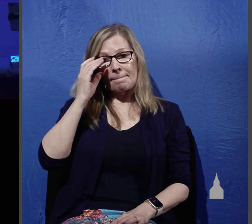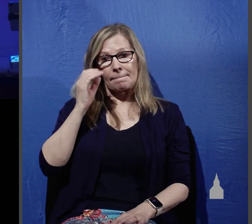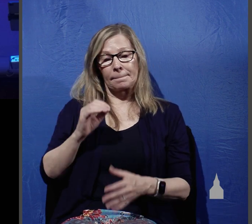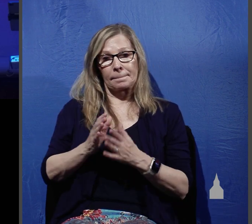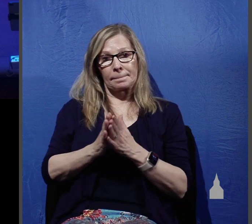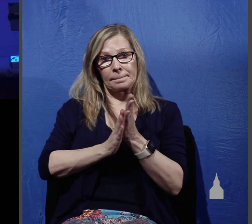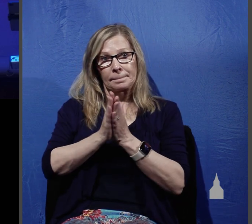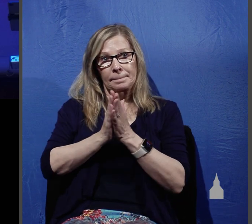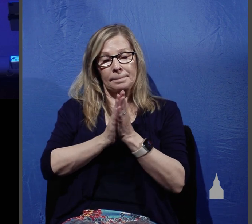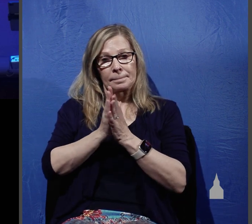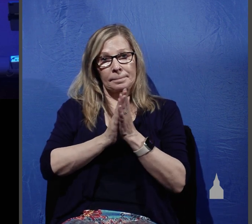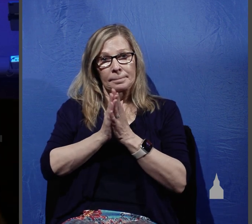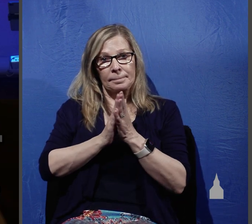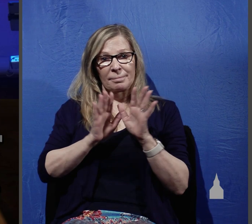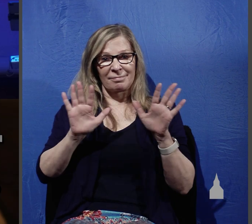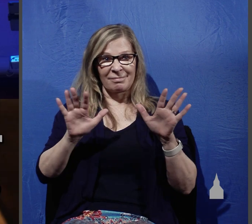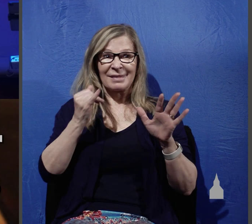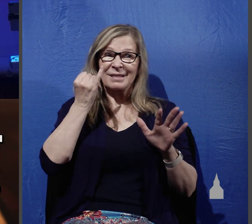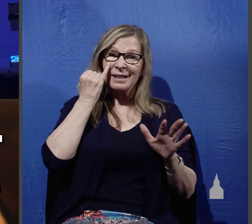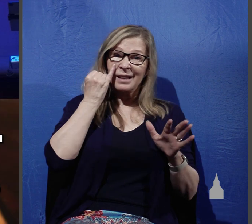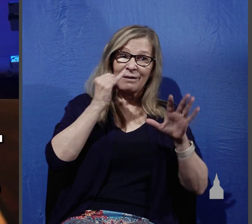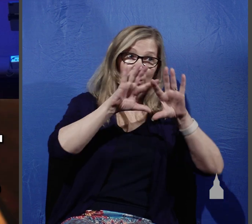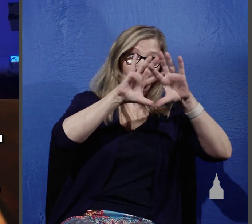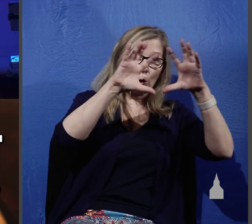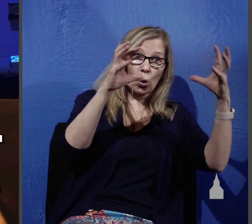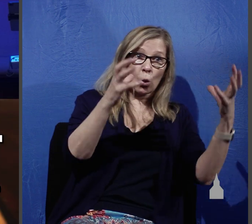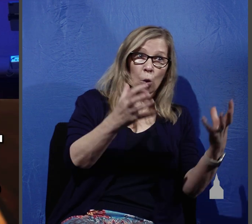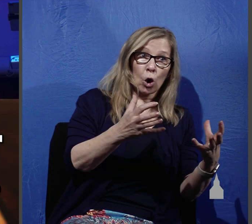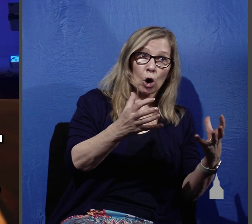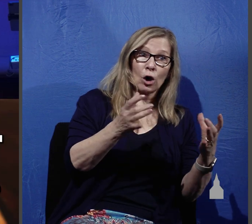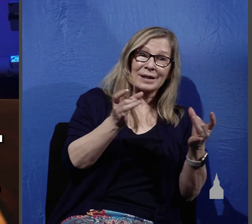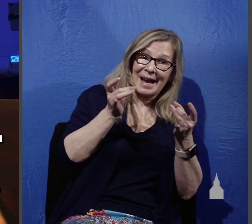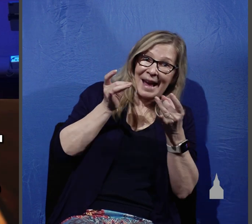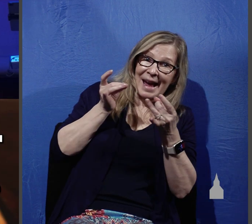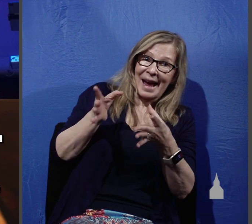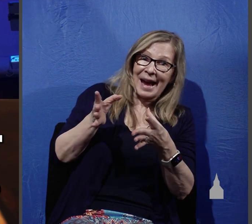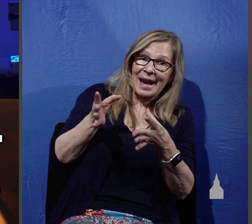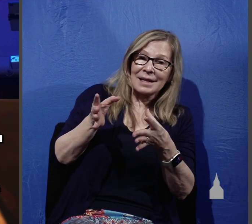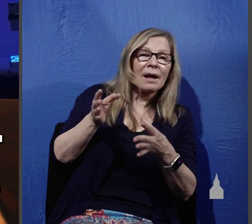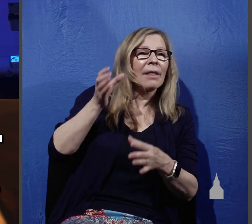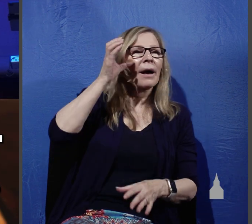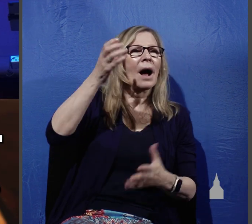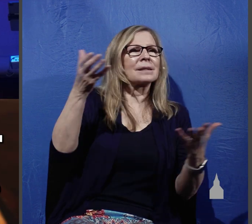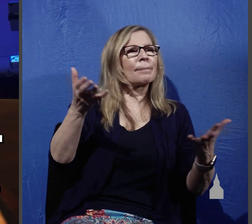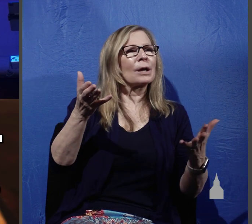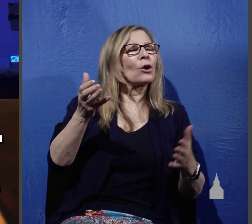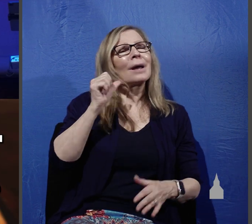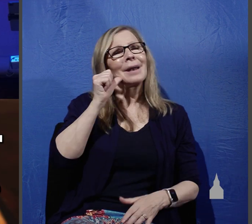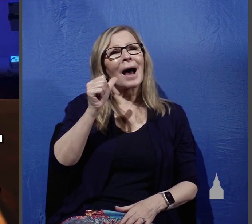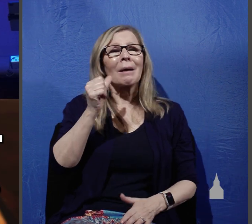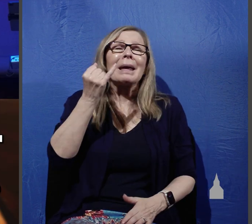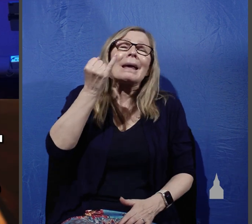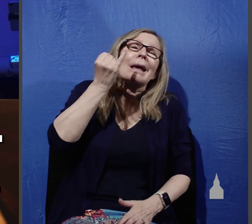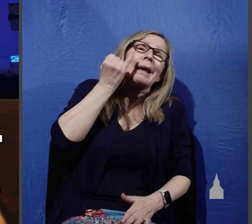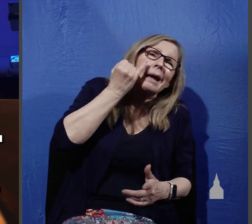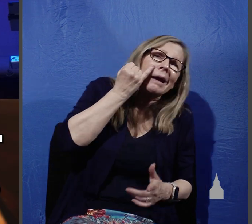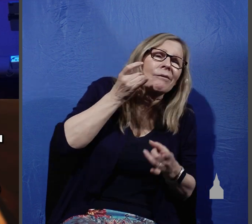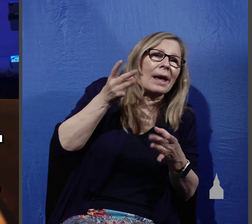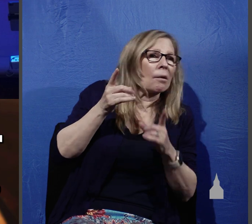he said if the world hates you and the thought here is not well the world might hate you if they do no the thought is since they do hate you